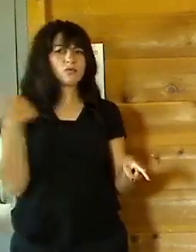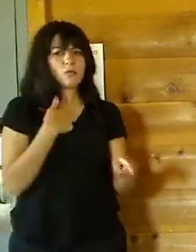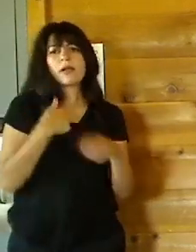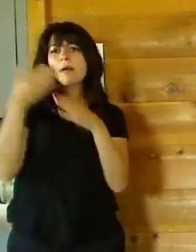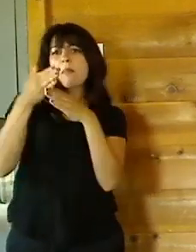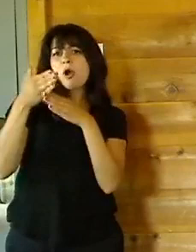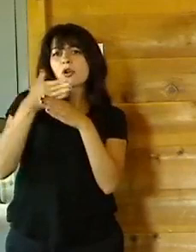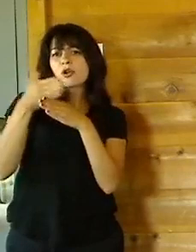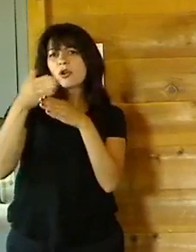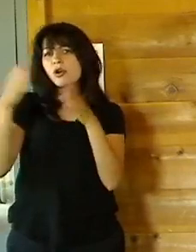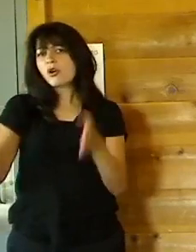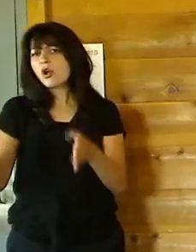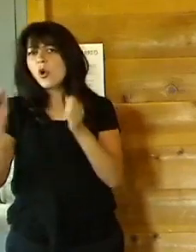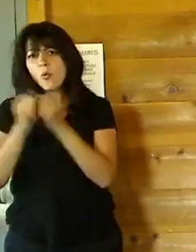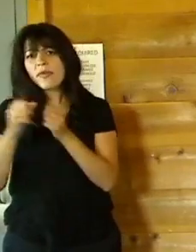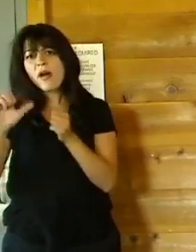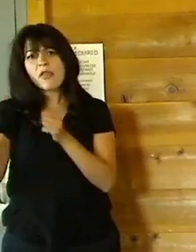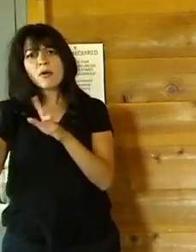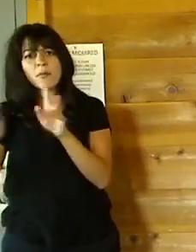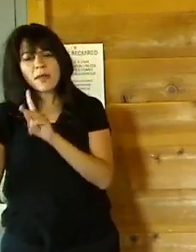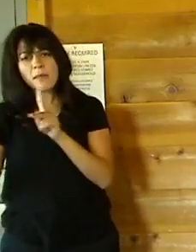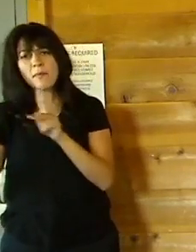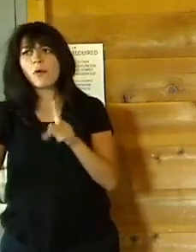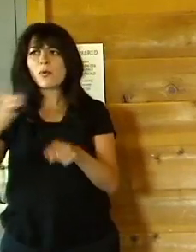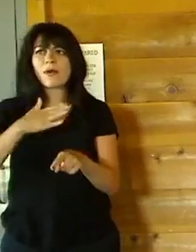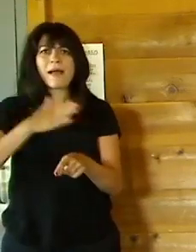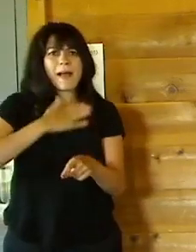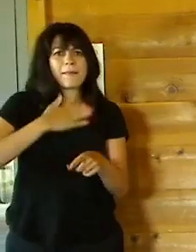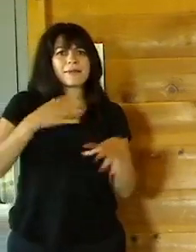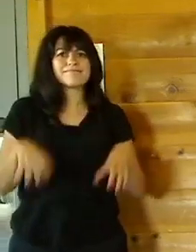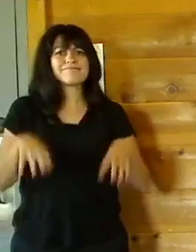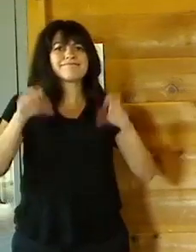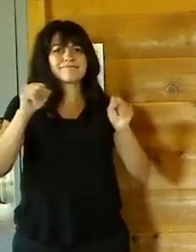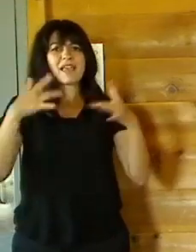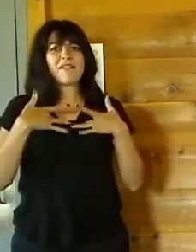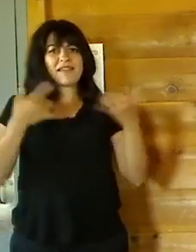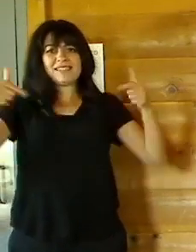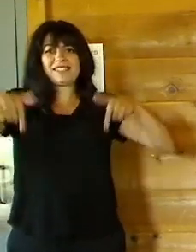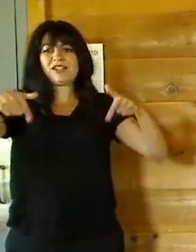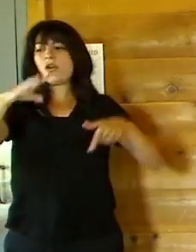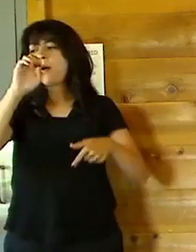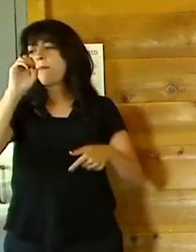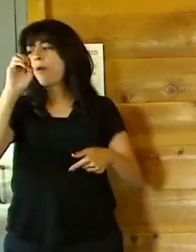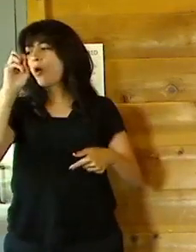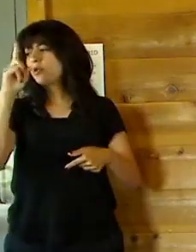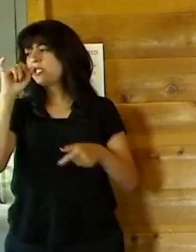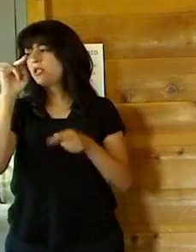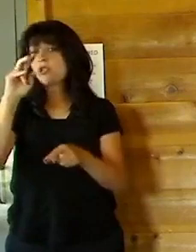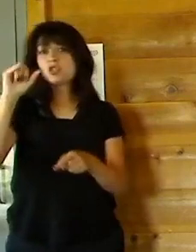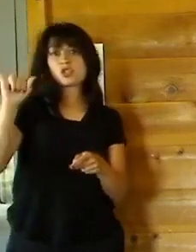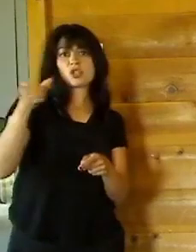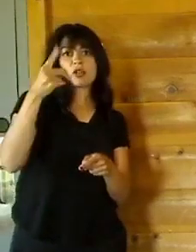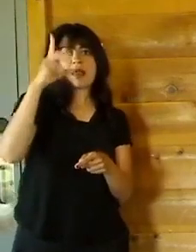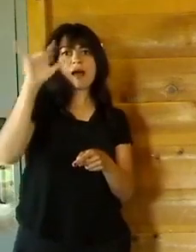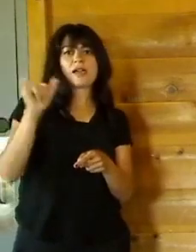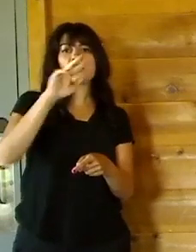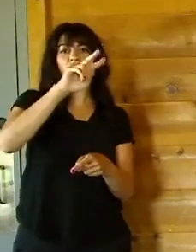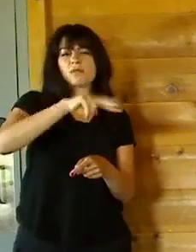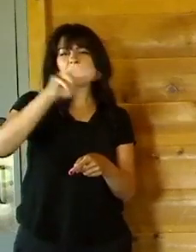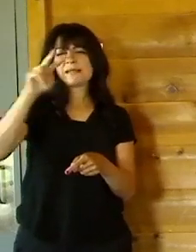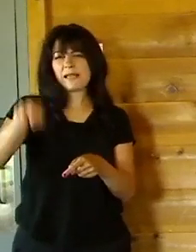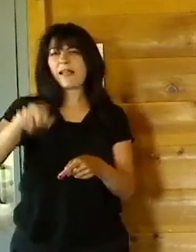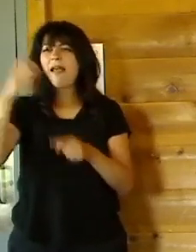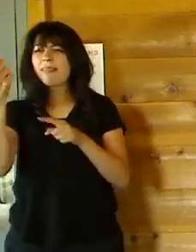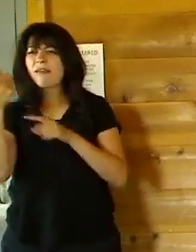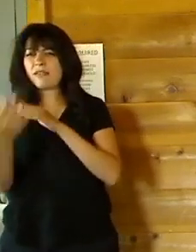I'm so excited to be host of the event this year here at Bowdoin on July 22nd from 11 until 2. A